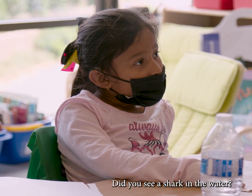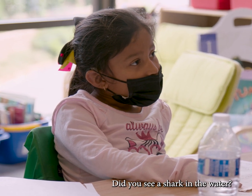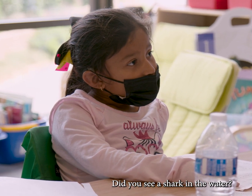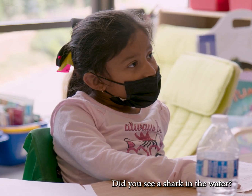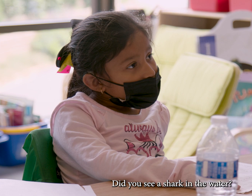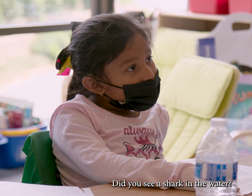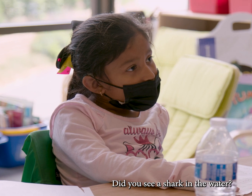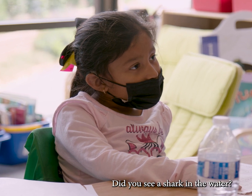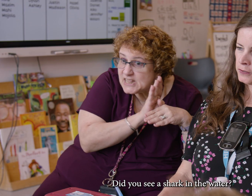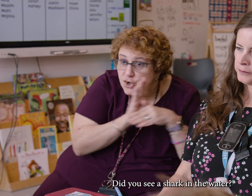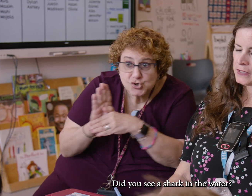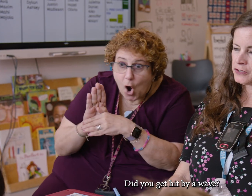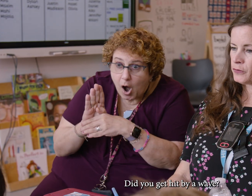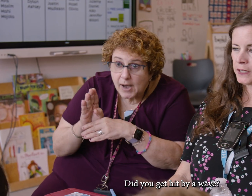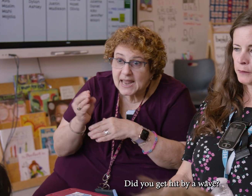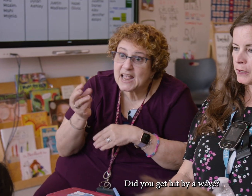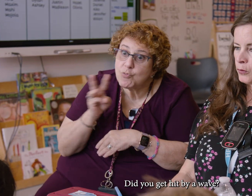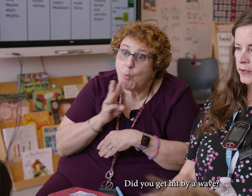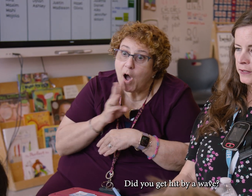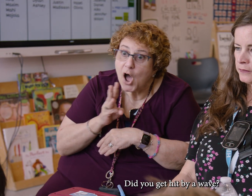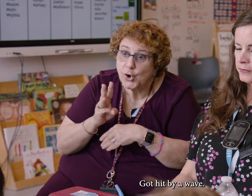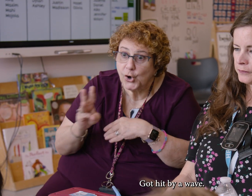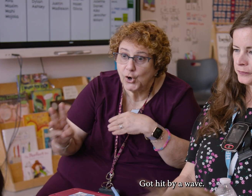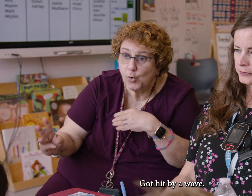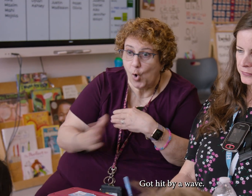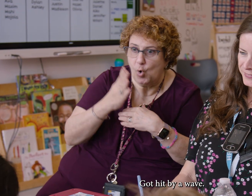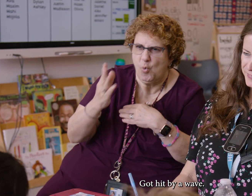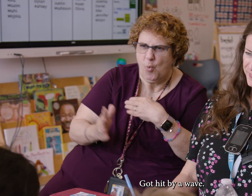Did you see a shark in the water? Did you get hit by a wave?